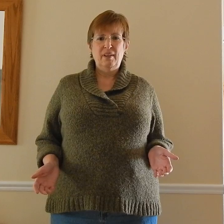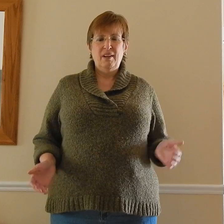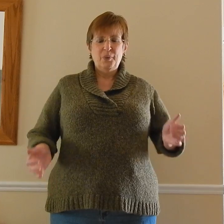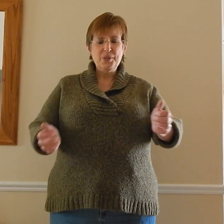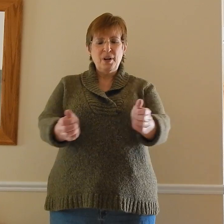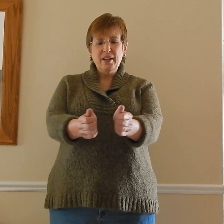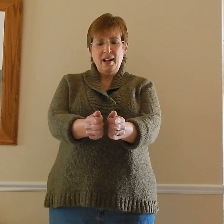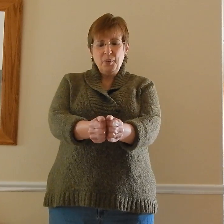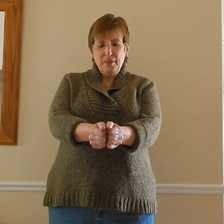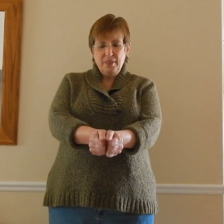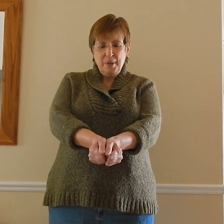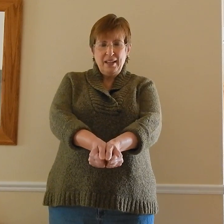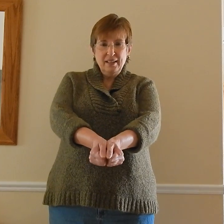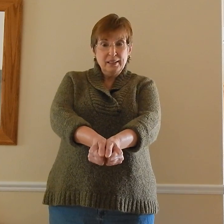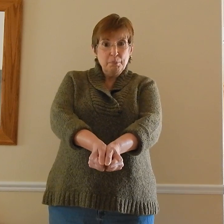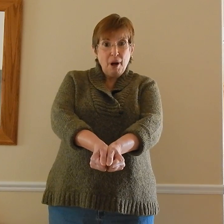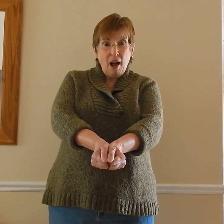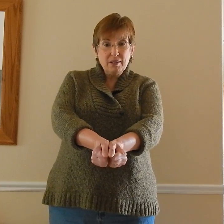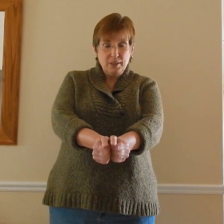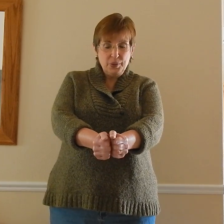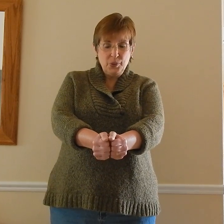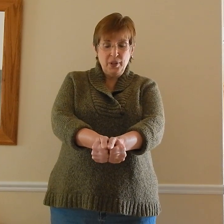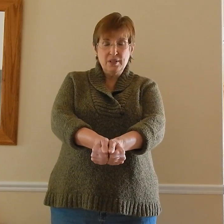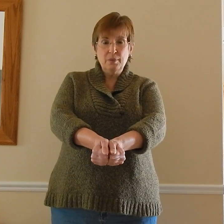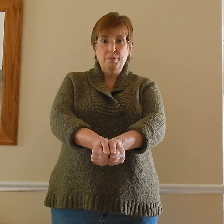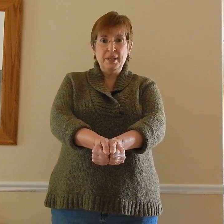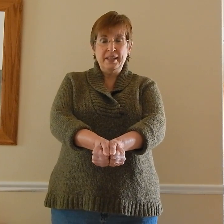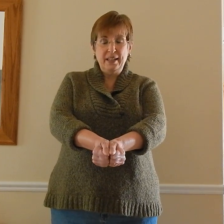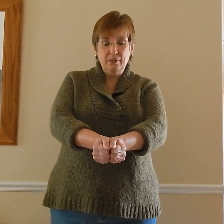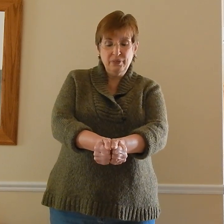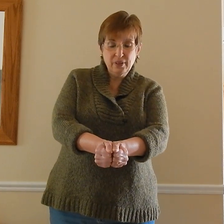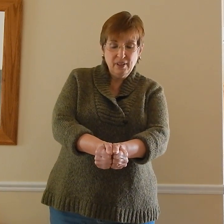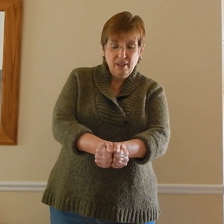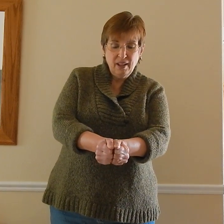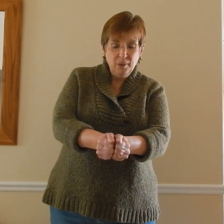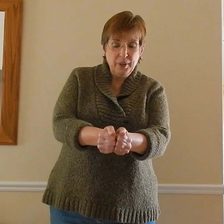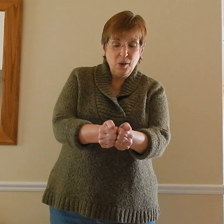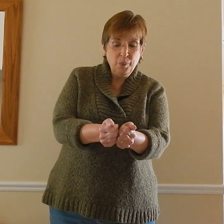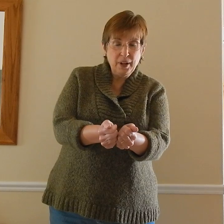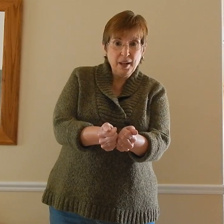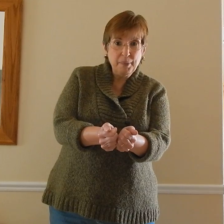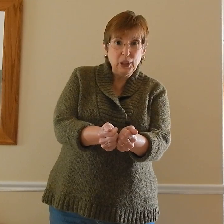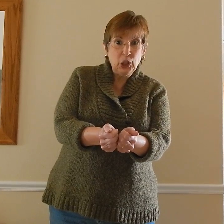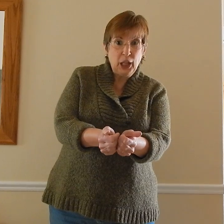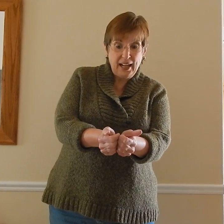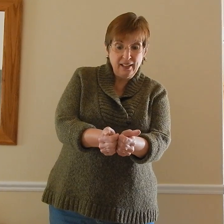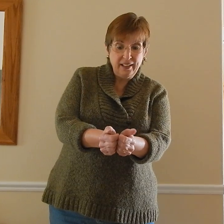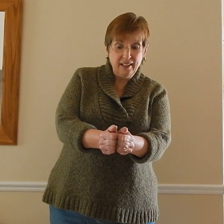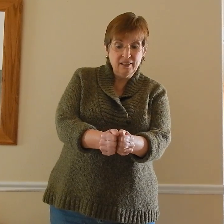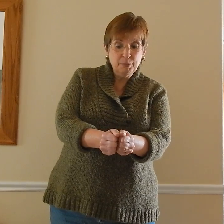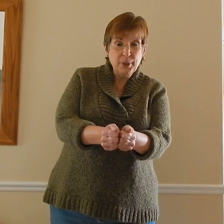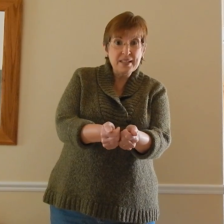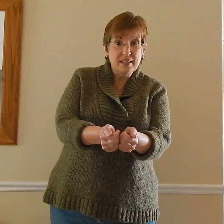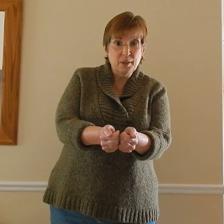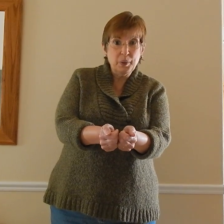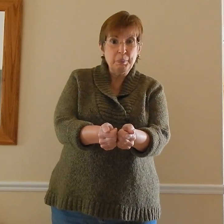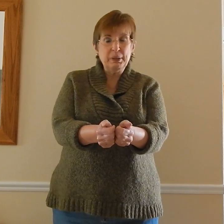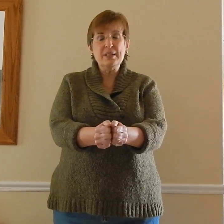We started out with making the little box that was going to be a gift and we'd open it up and look at it like a present that we're pleased